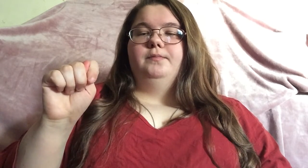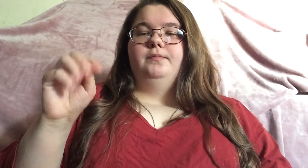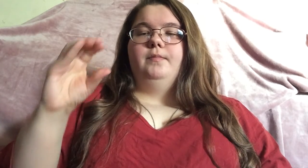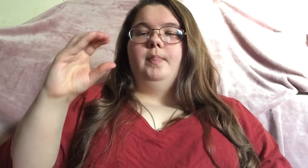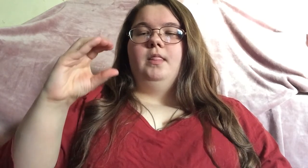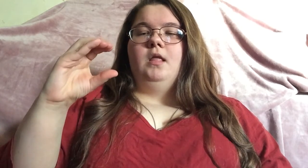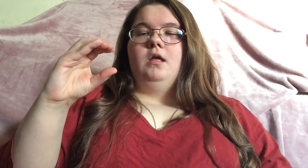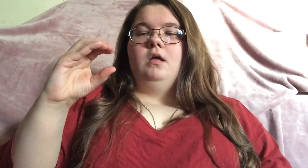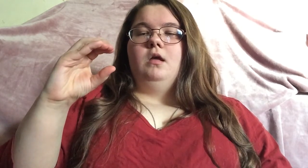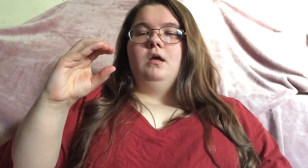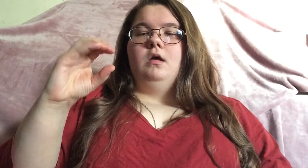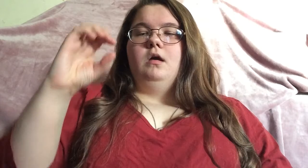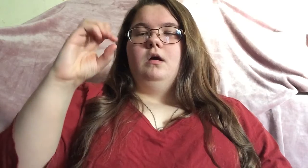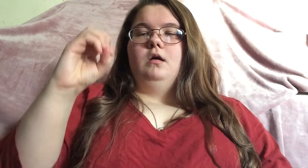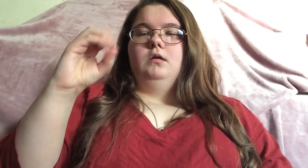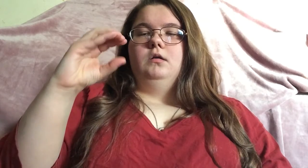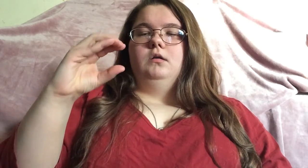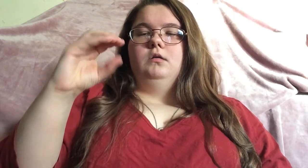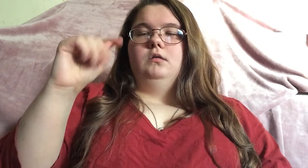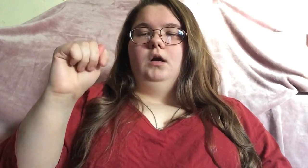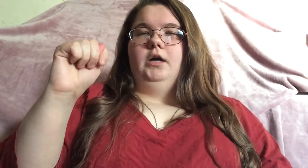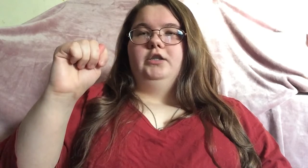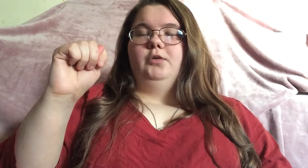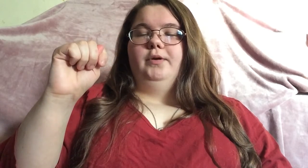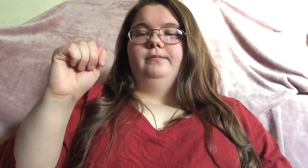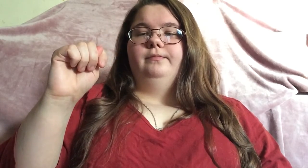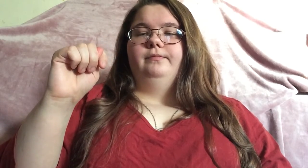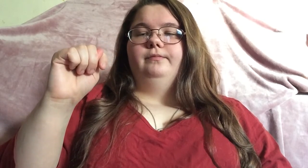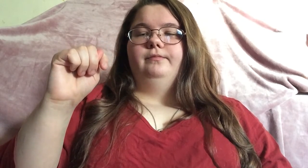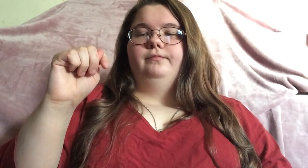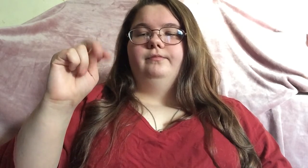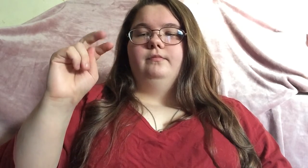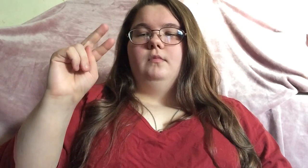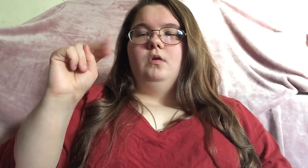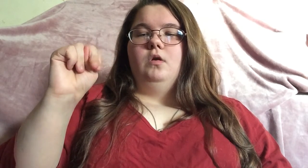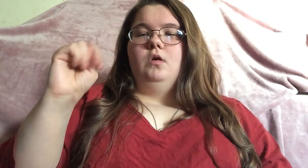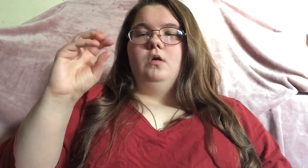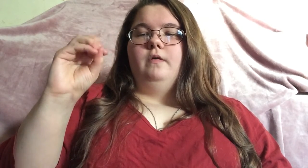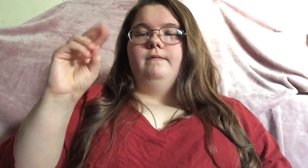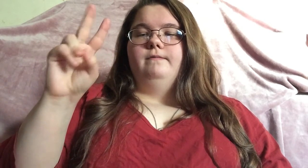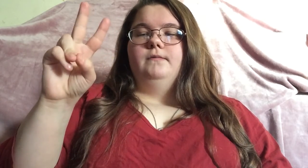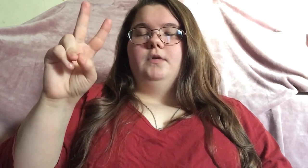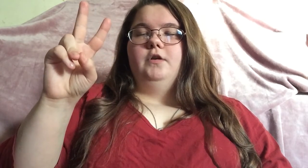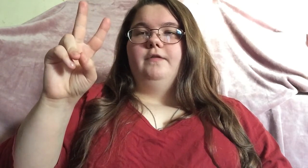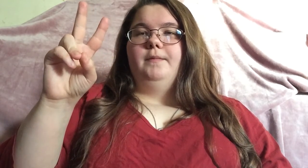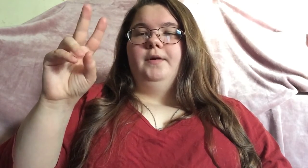October, November,